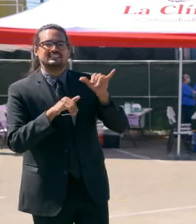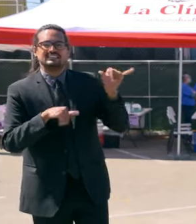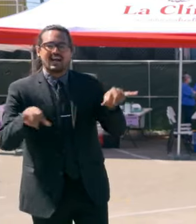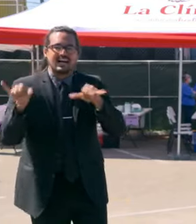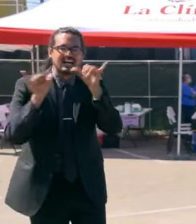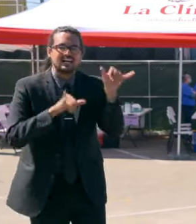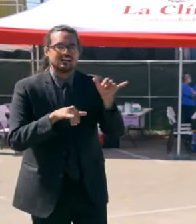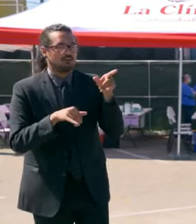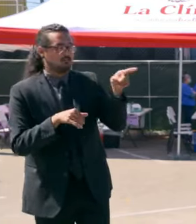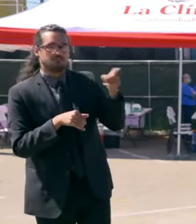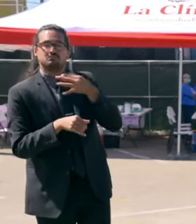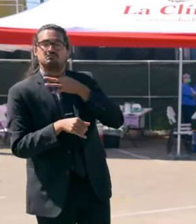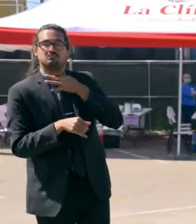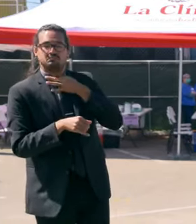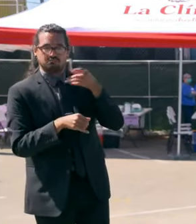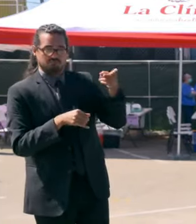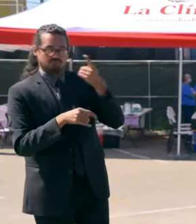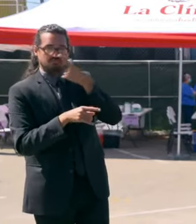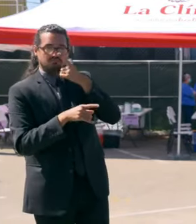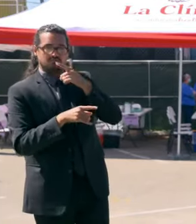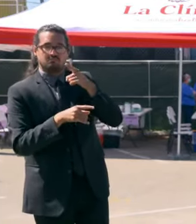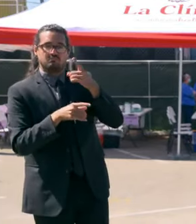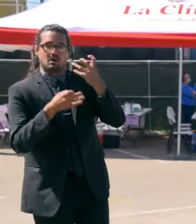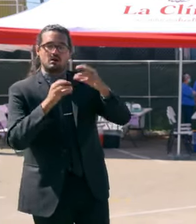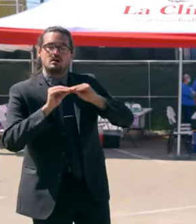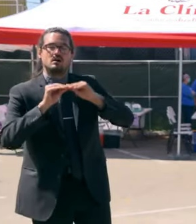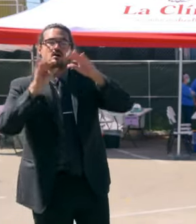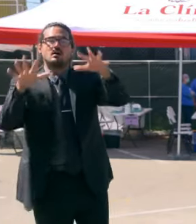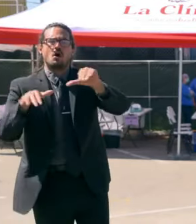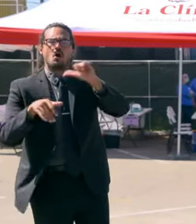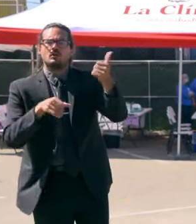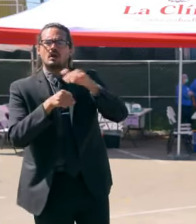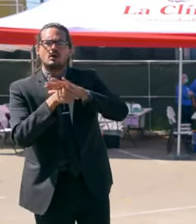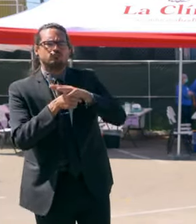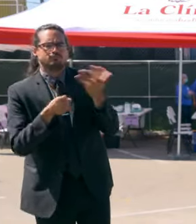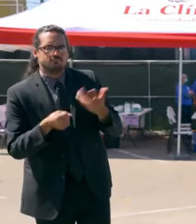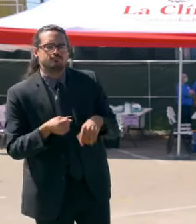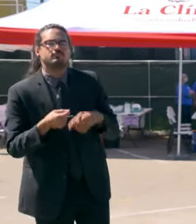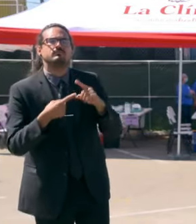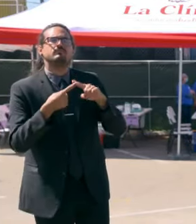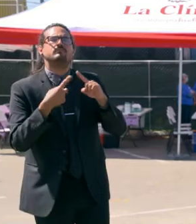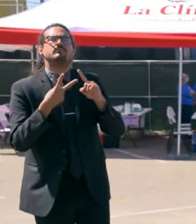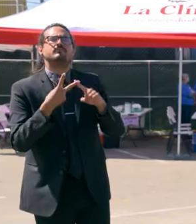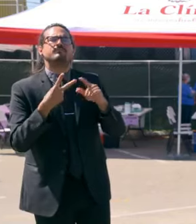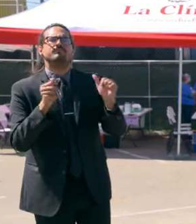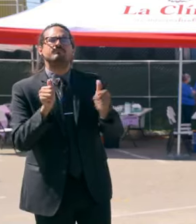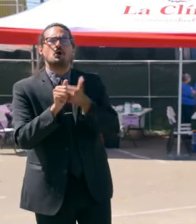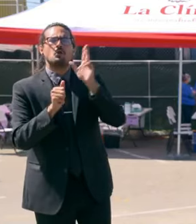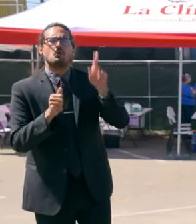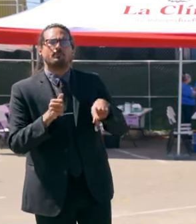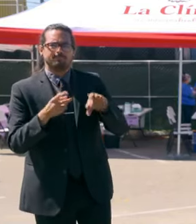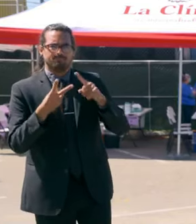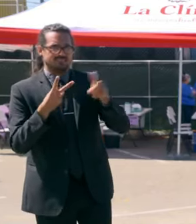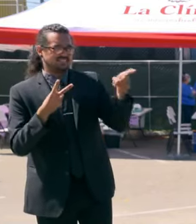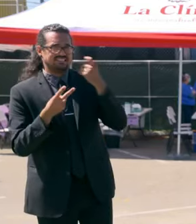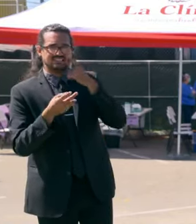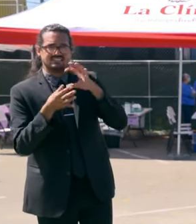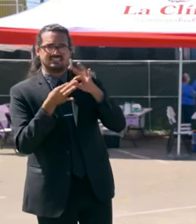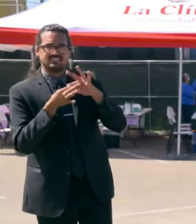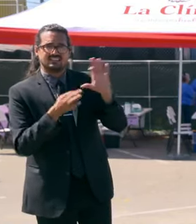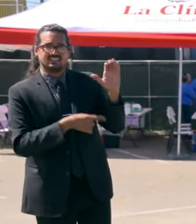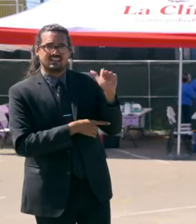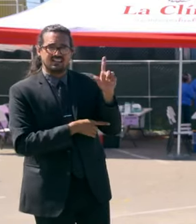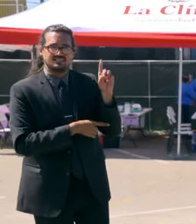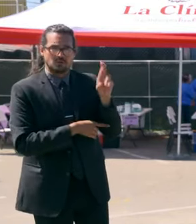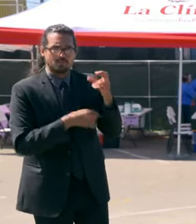to any other sectors, and what are they? And just to follow up to your comments about the Calder Fire, obviously, a lot of people who have evacuated